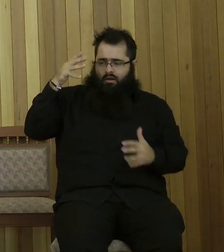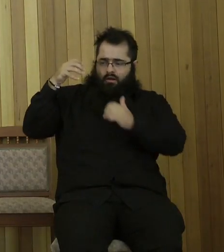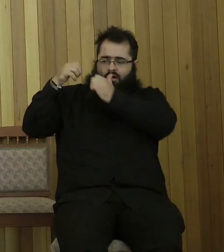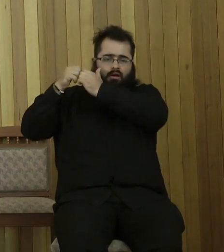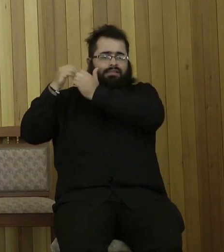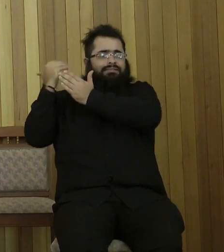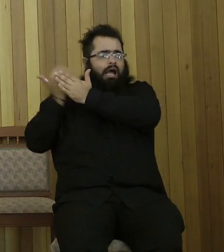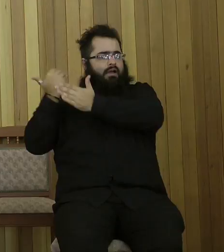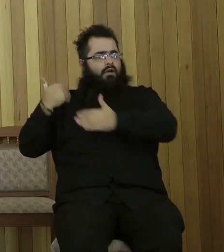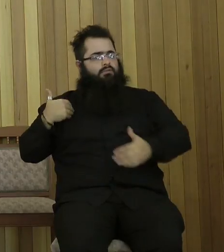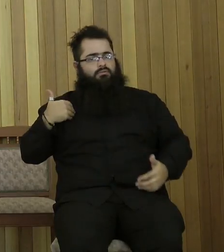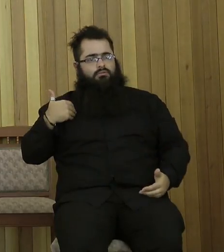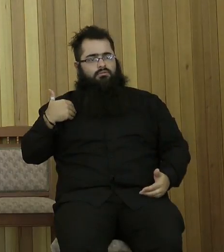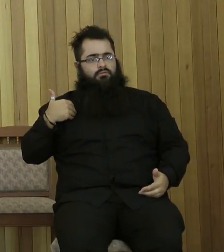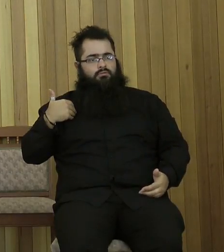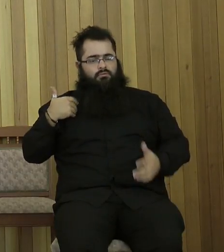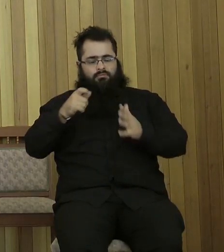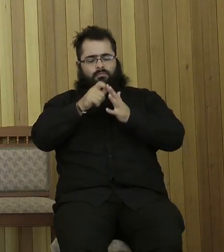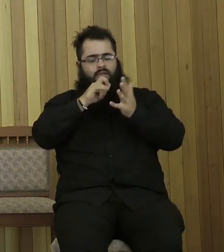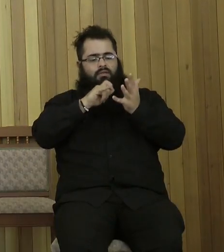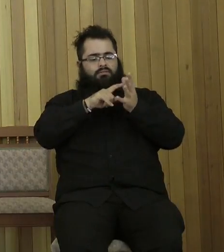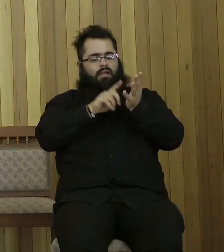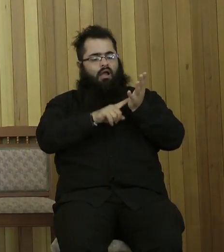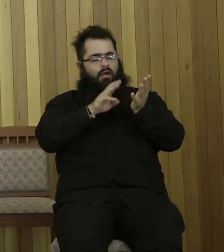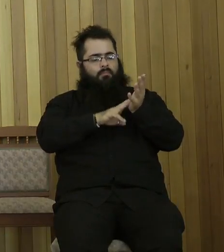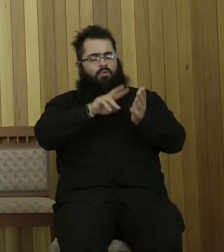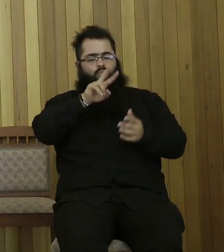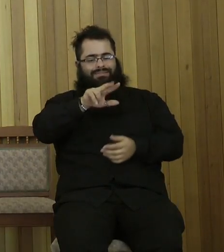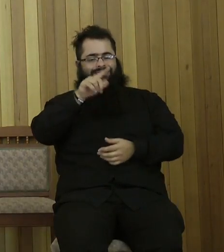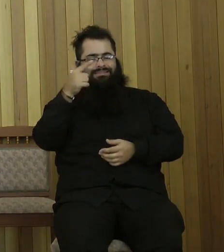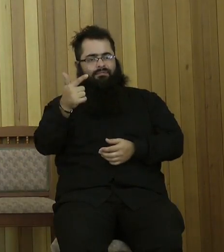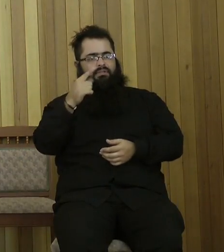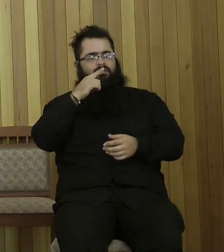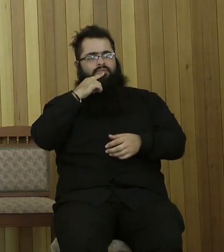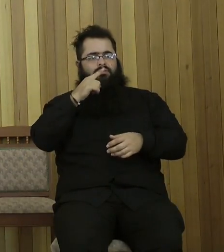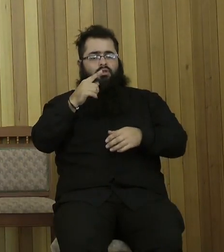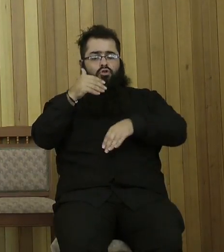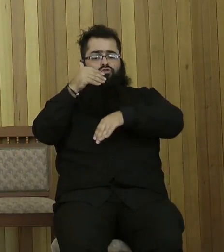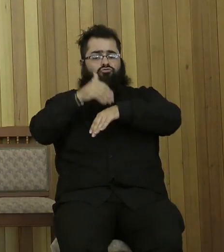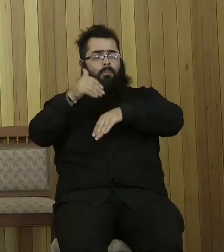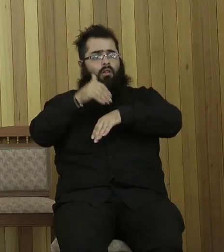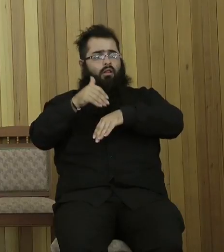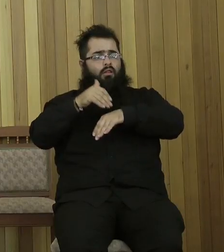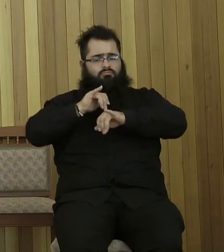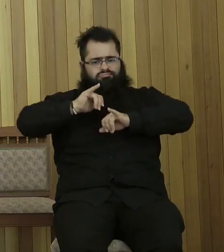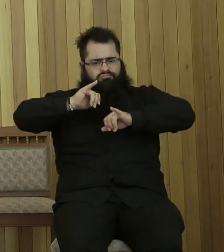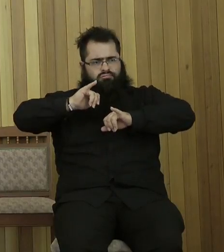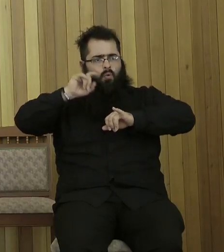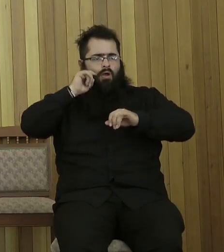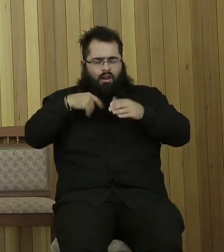and the Father. Psalm 27, for in the time of trouble he will hide me in his pavilion. In the secret place of his